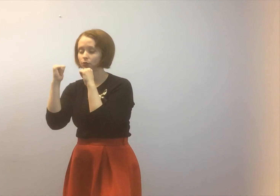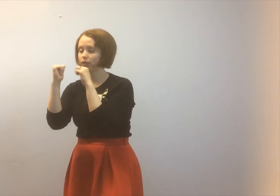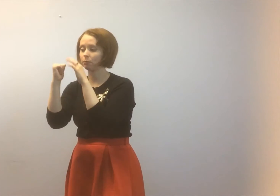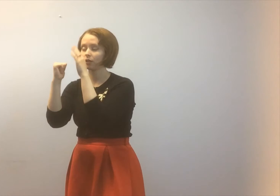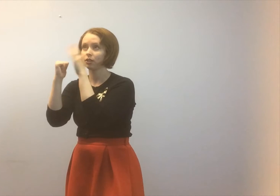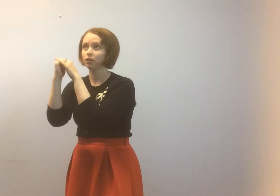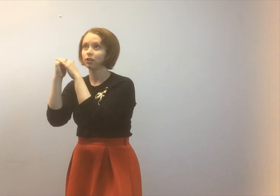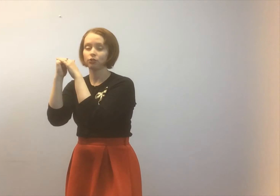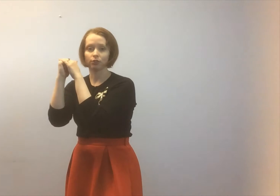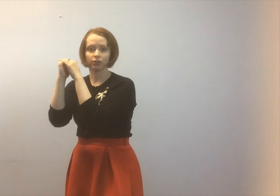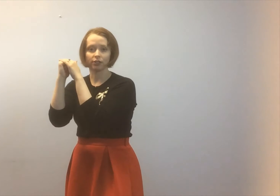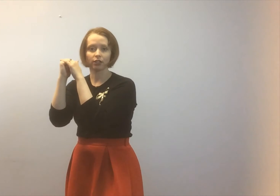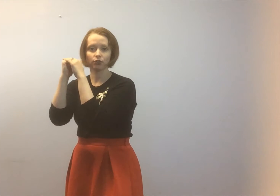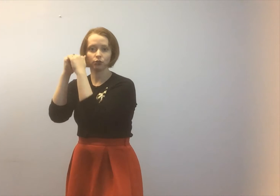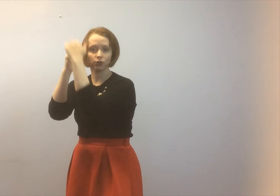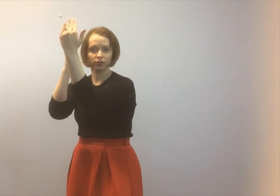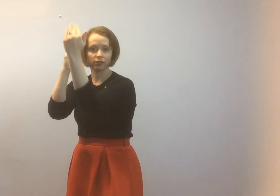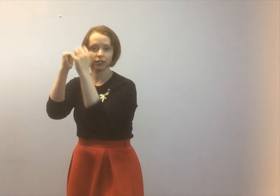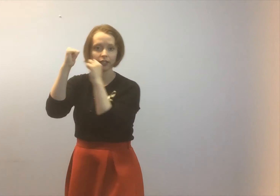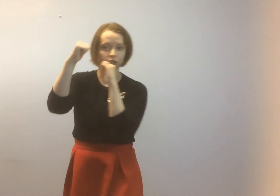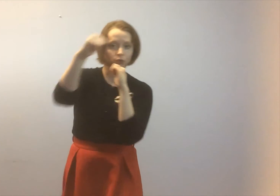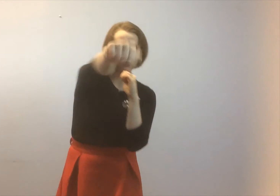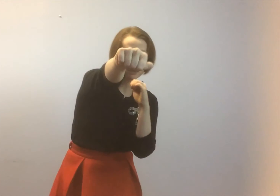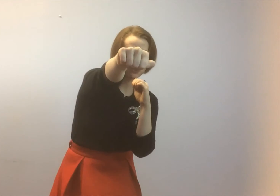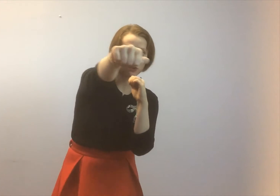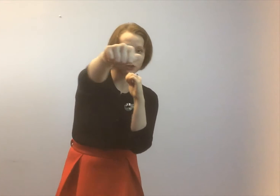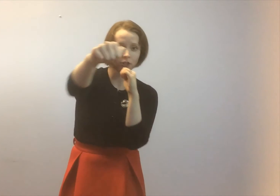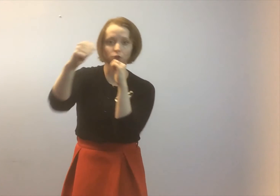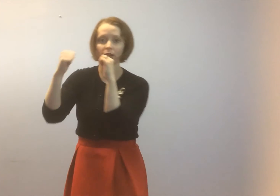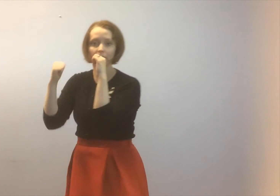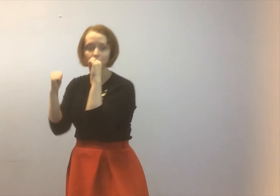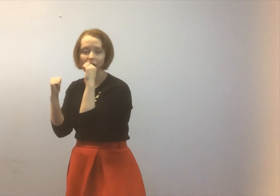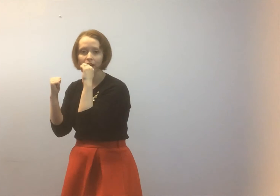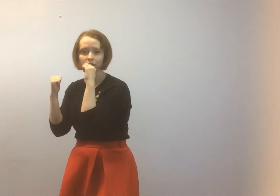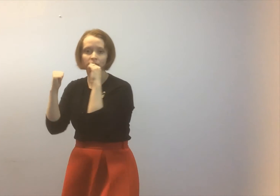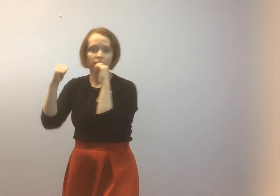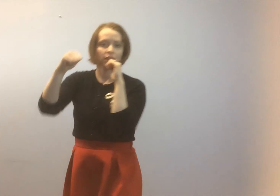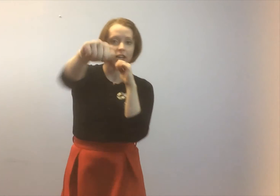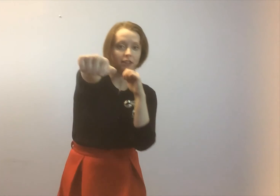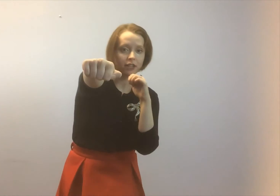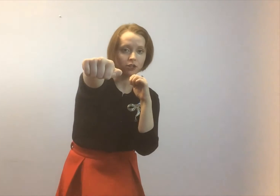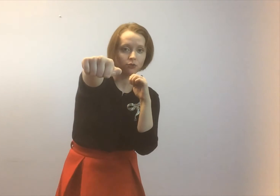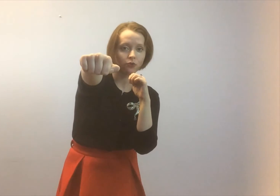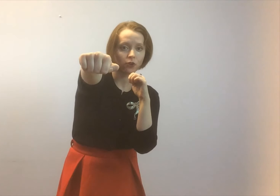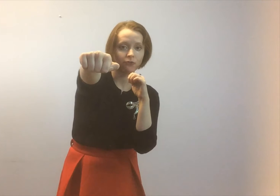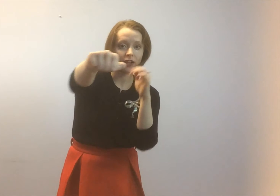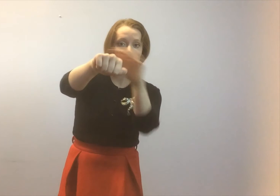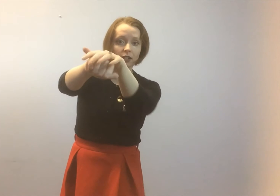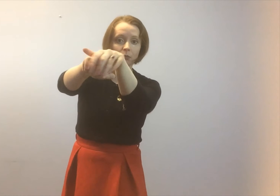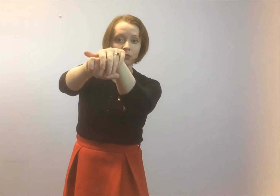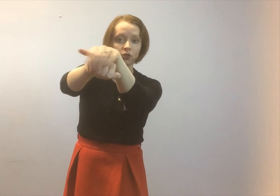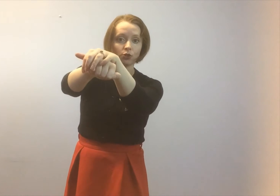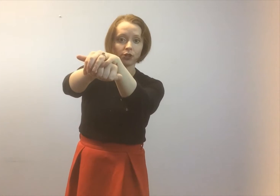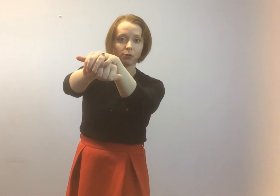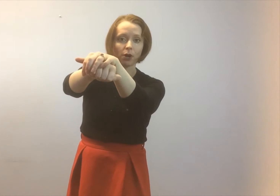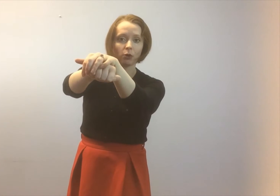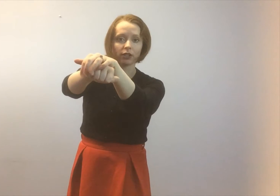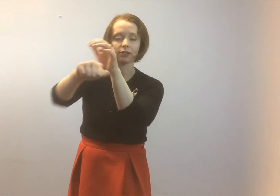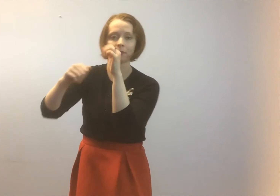keep your knuckles towards the ceiling to the right before you impact and then you face them to an important stance